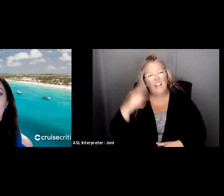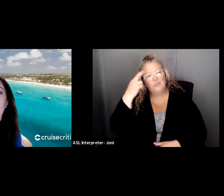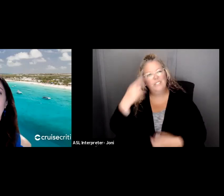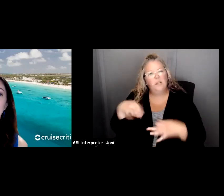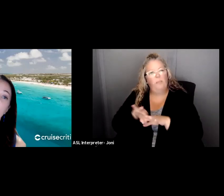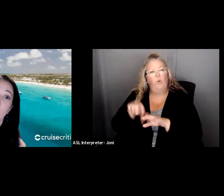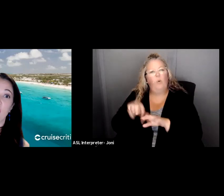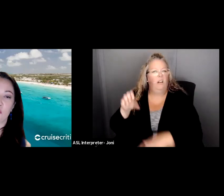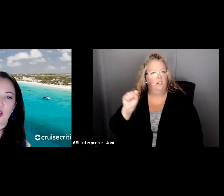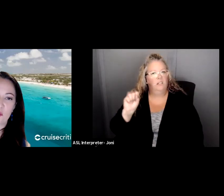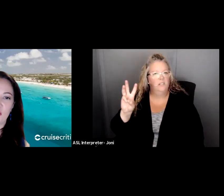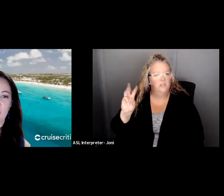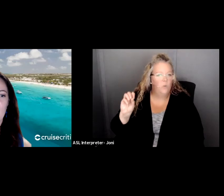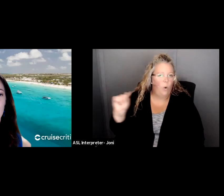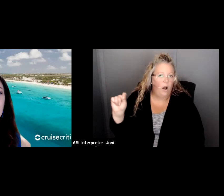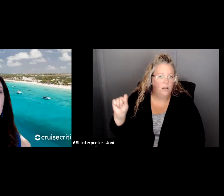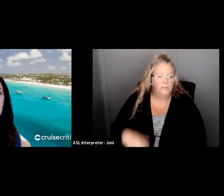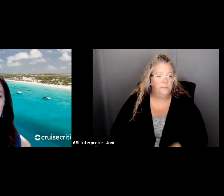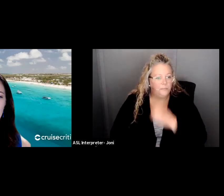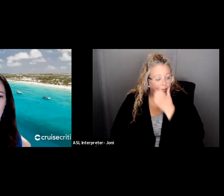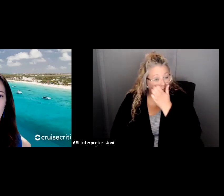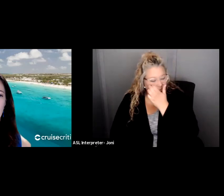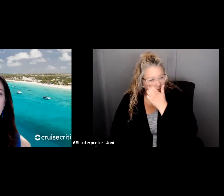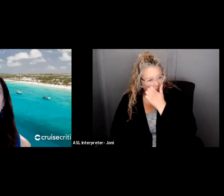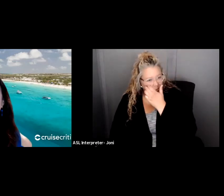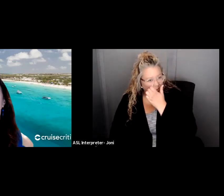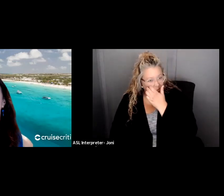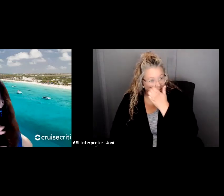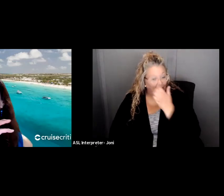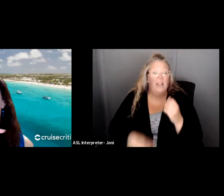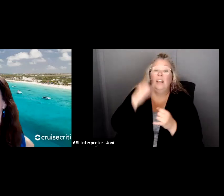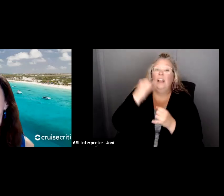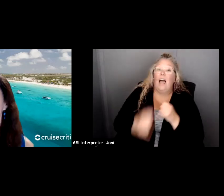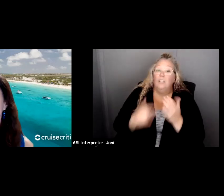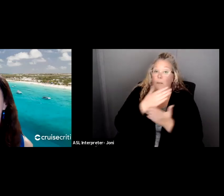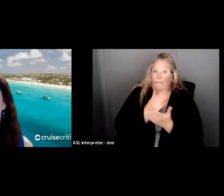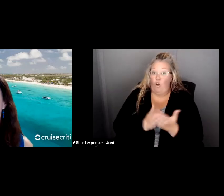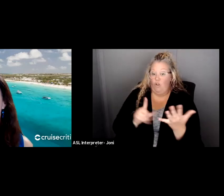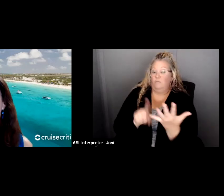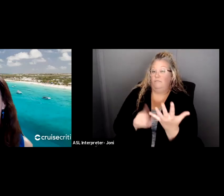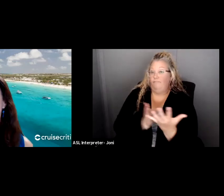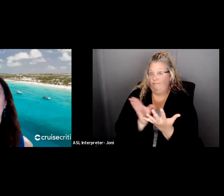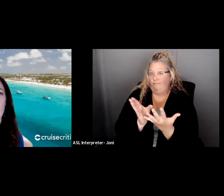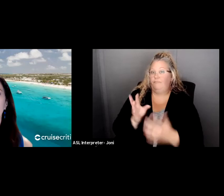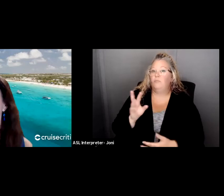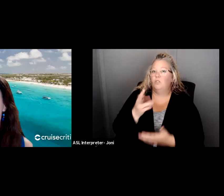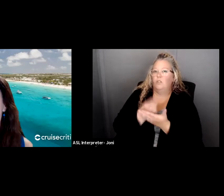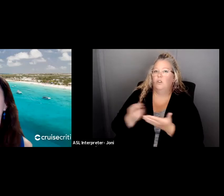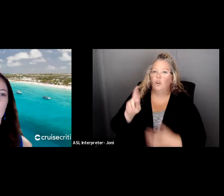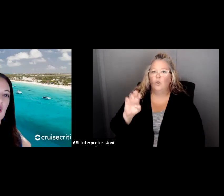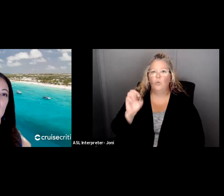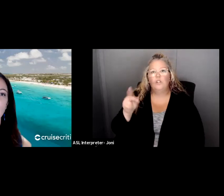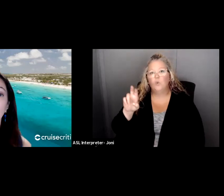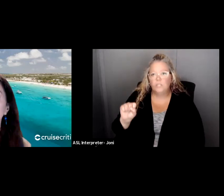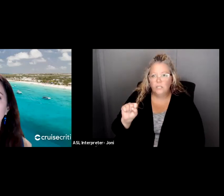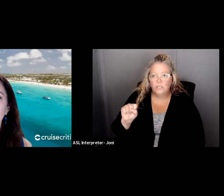Last stage of the strategic planning process is resources. Now that you've gone through this whole process, you know what you're about, you know, who you're trying